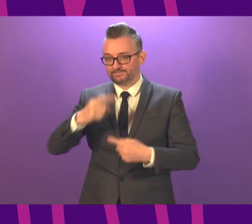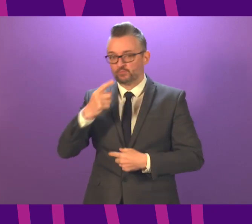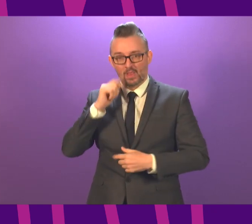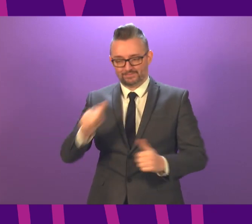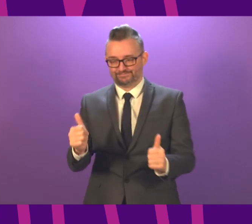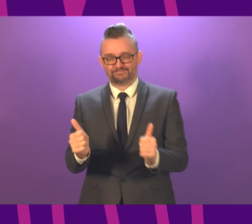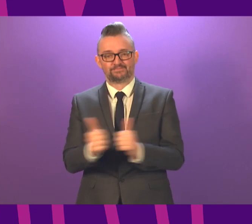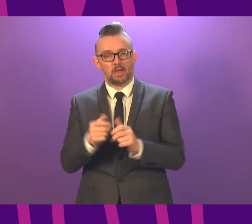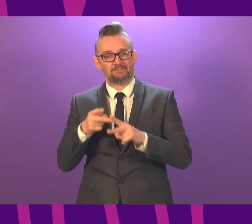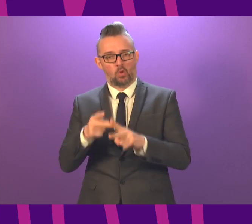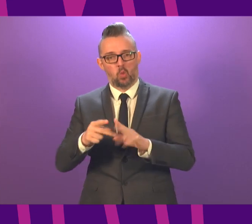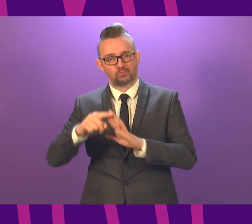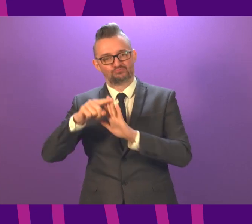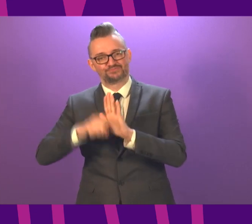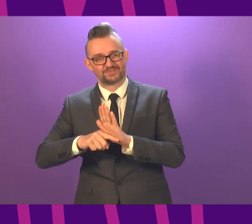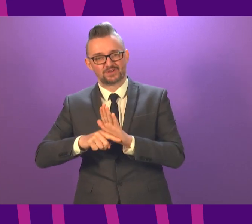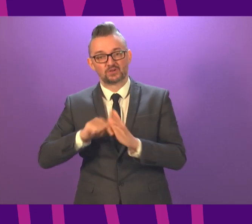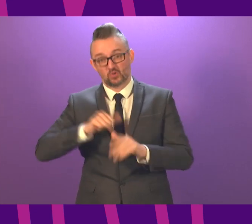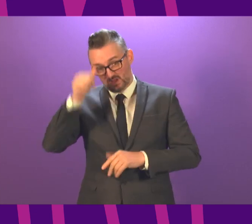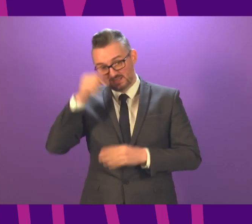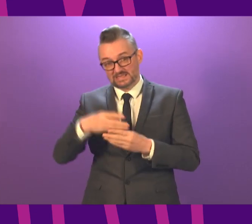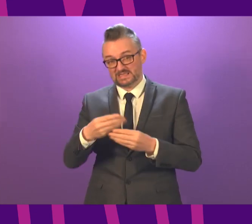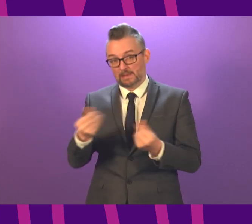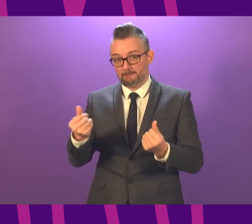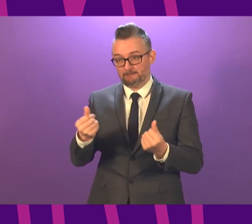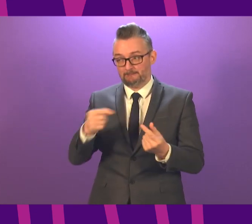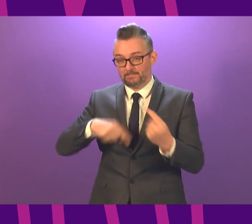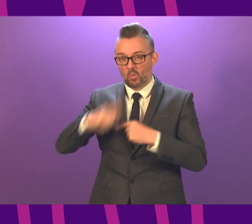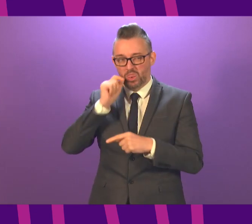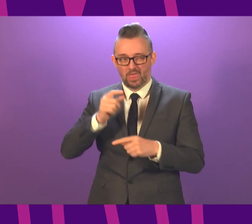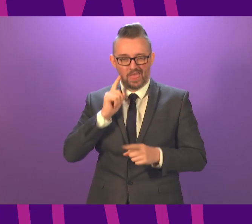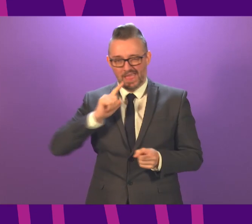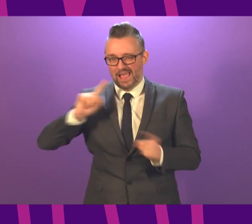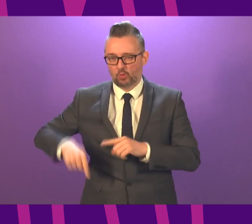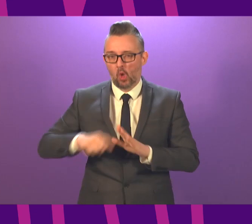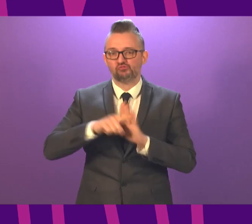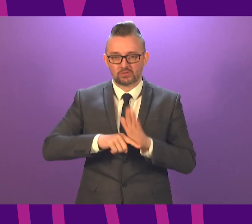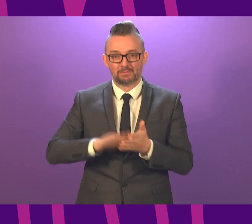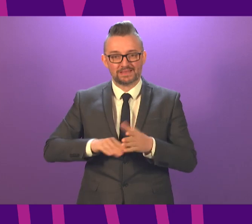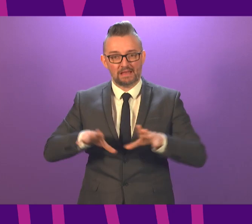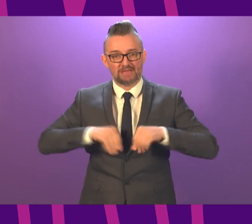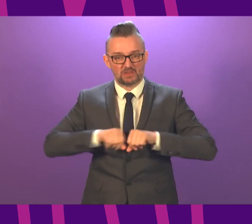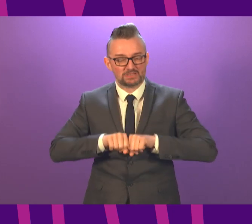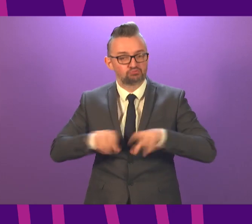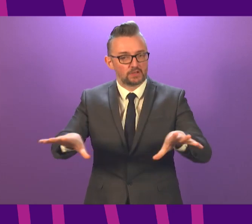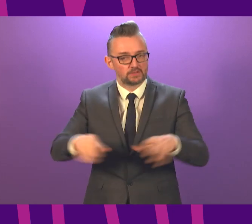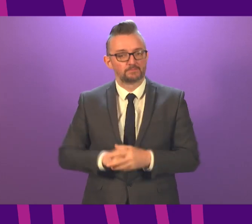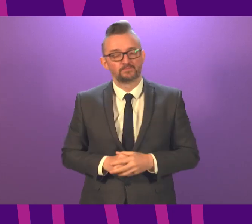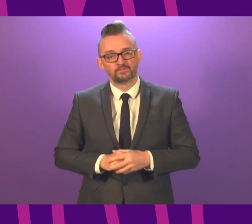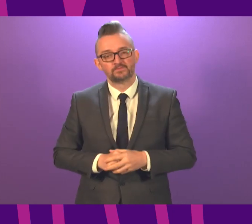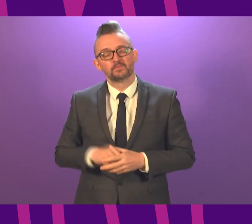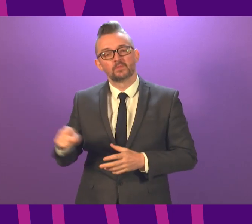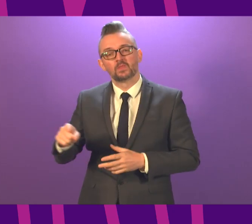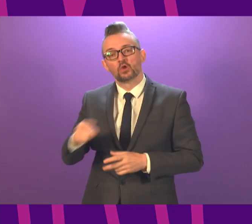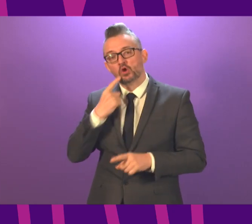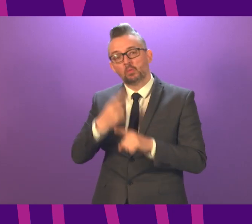compliance can be patchy, inevitably leading to viral spread? First Minister. Firstly, we do not have the same requirement for